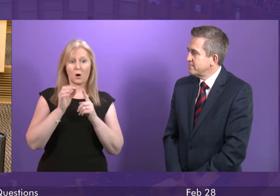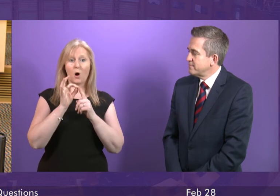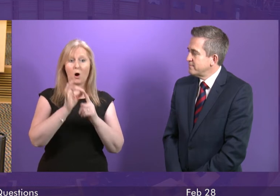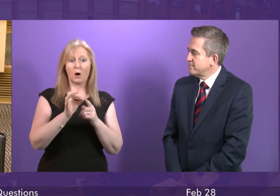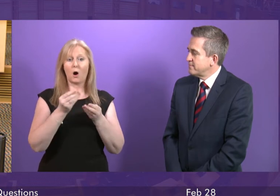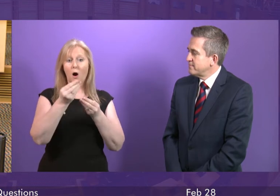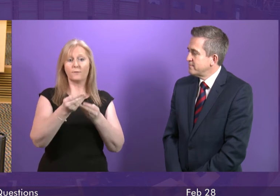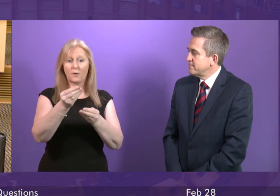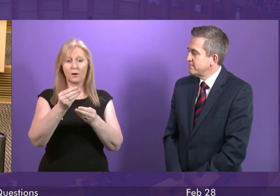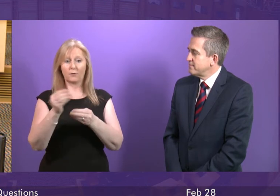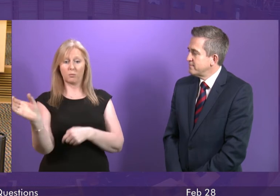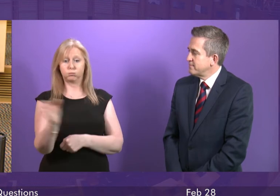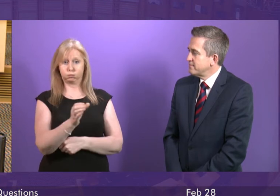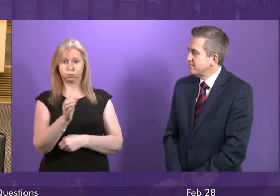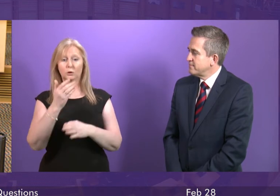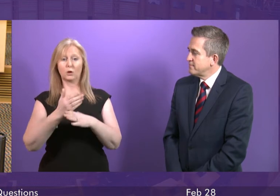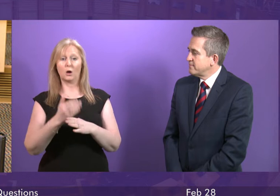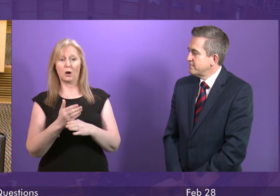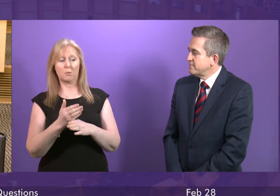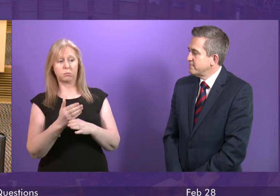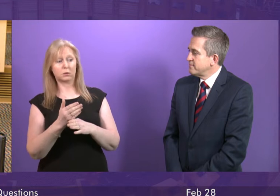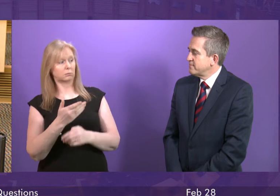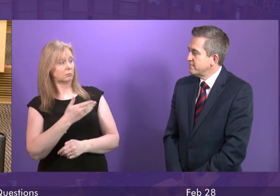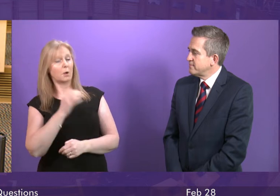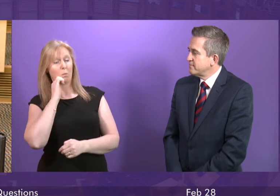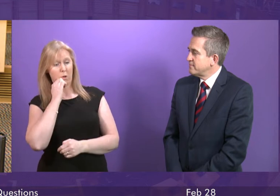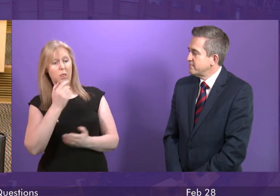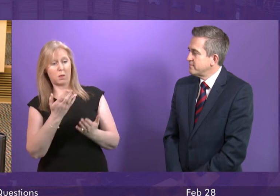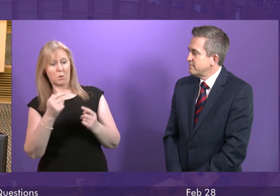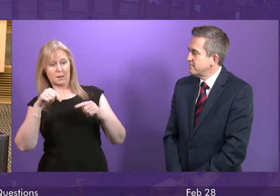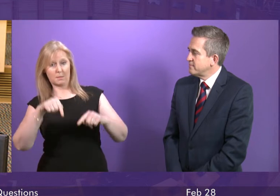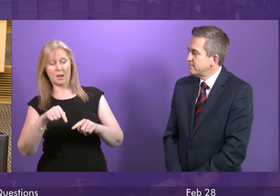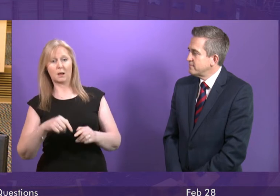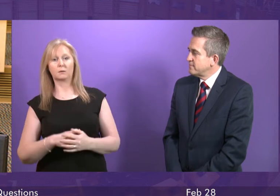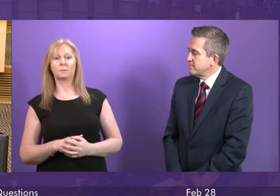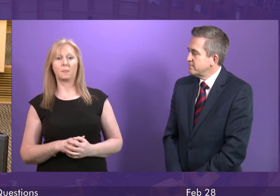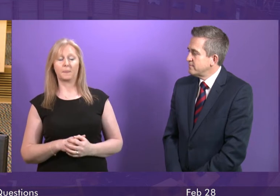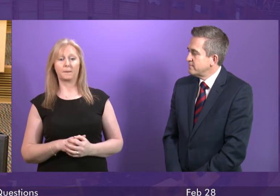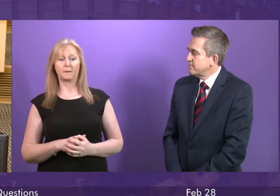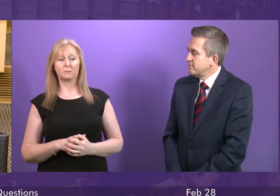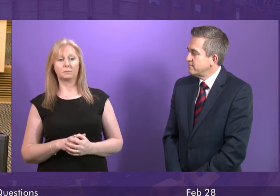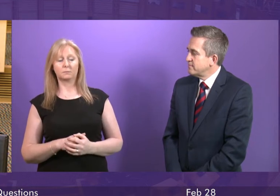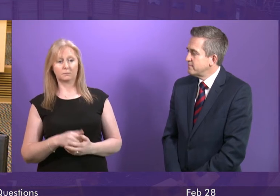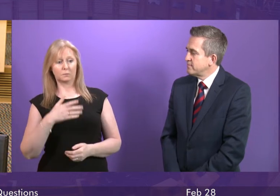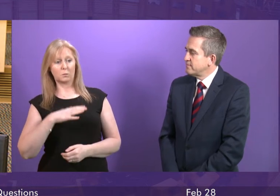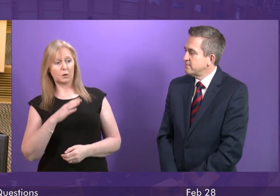I hope Jackson Carlaw will have the good grace to welcome some of that. Before I finish this, I just want to draw attention